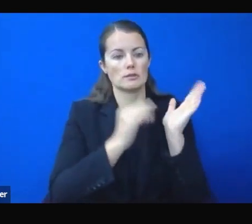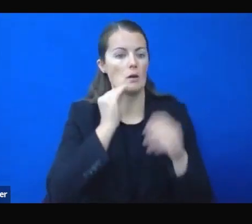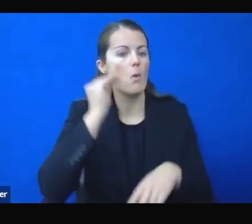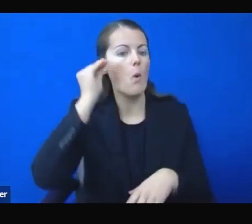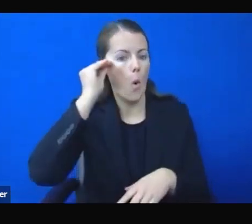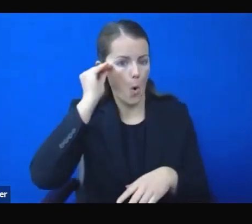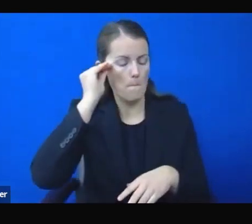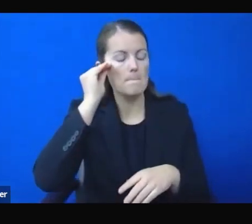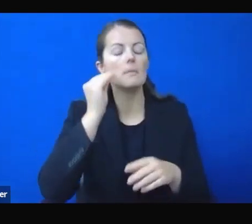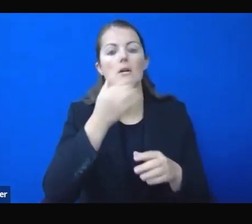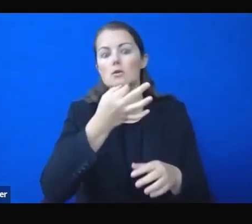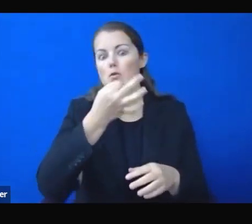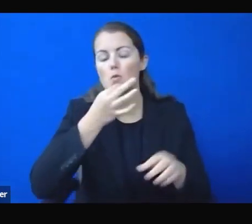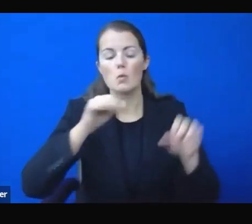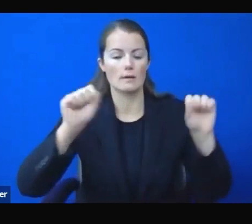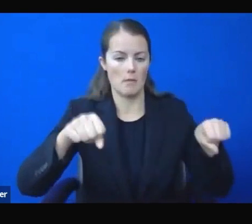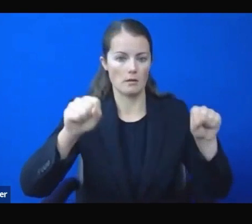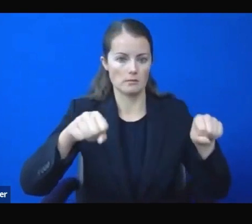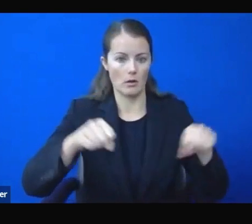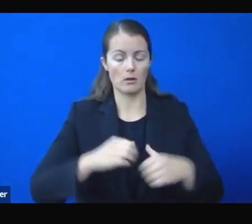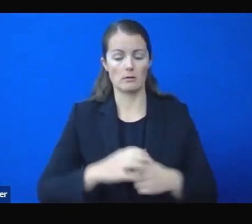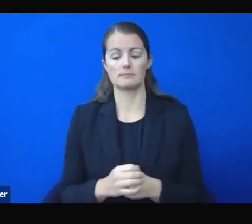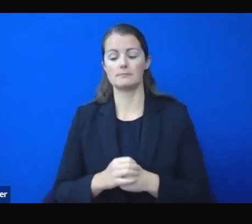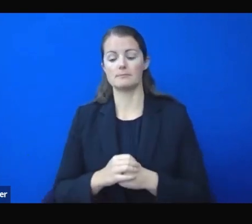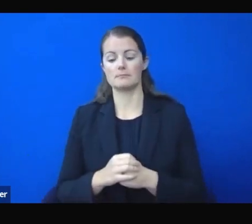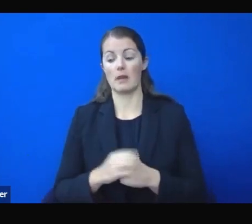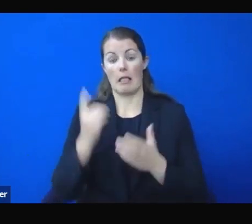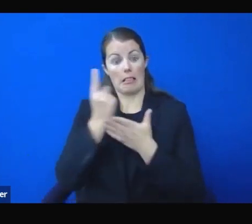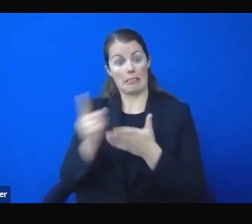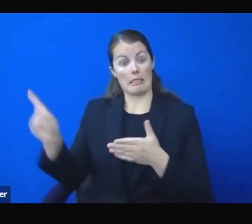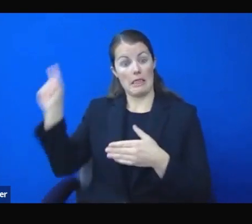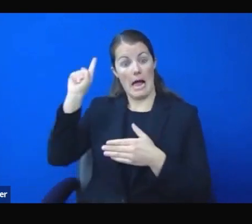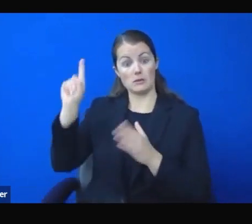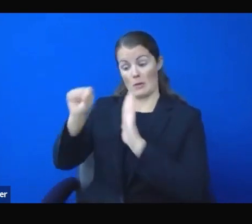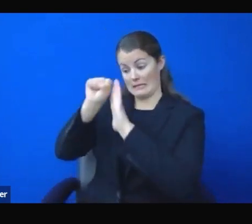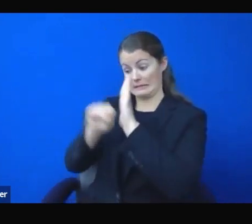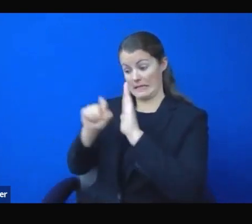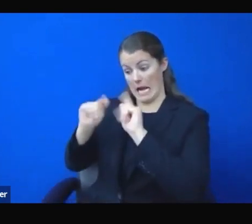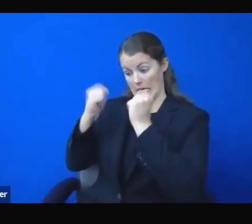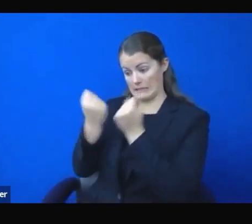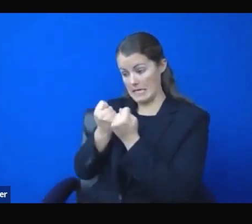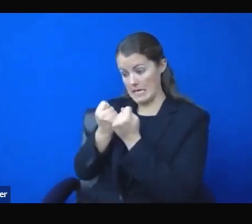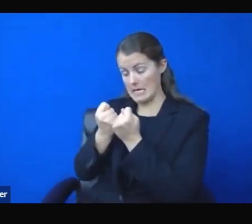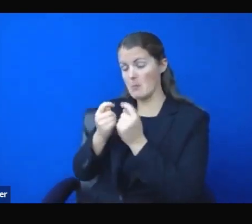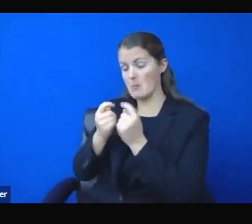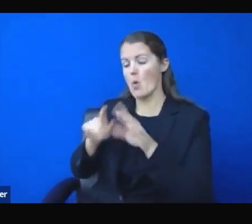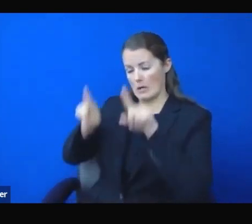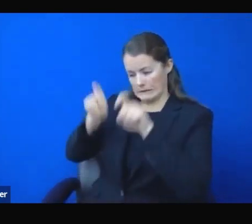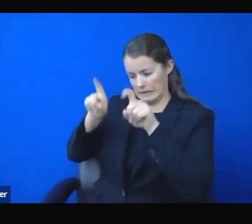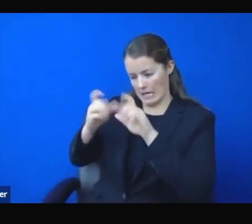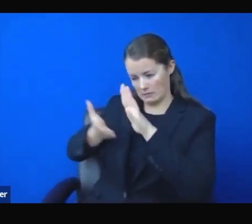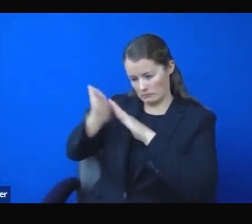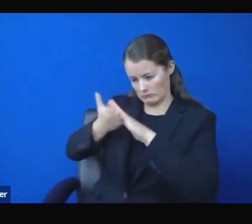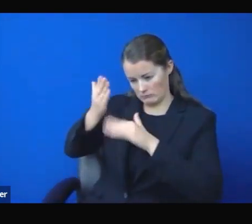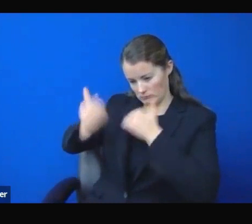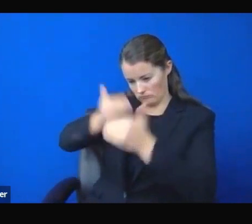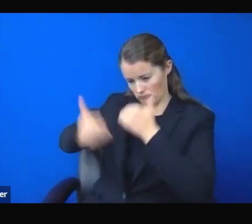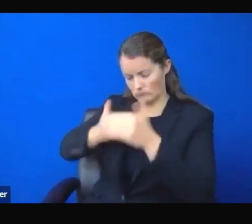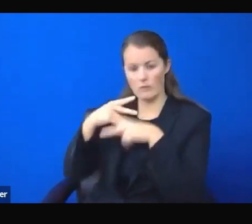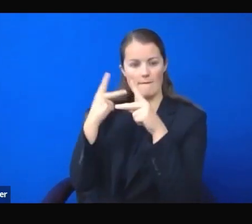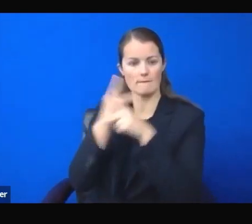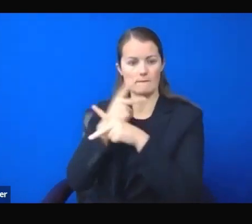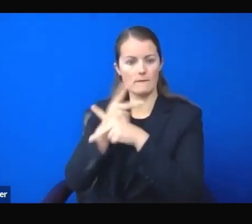last week our state team did a test run of the distribution process with the people who will be responsible for transporting the actual